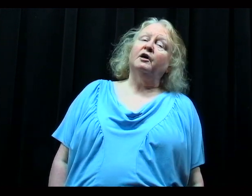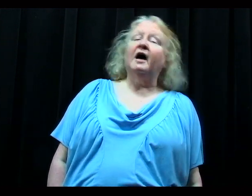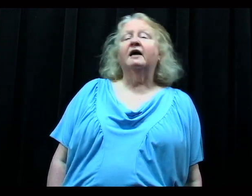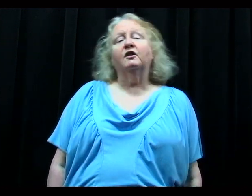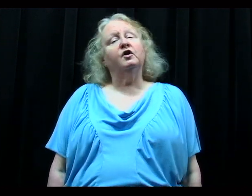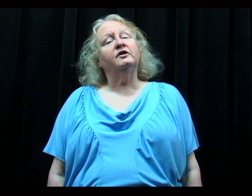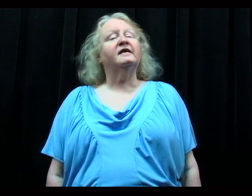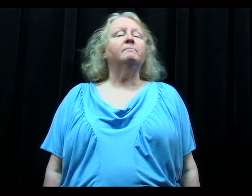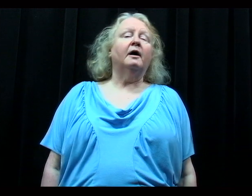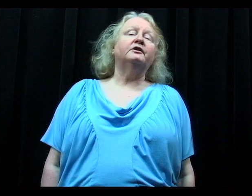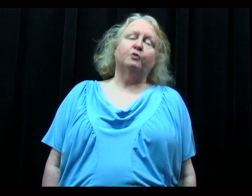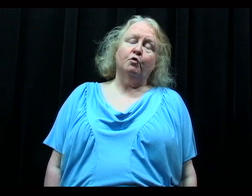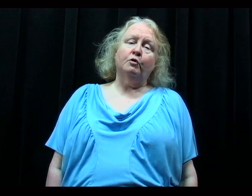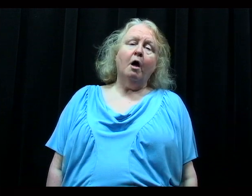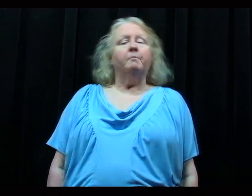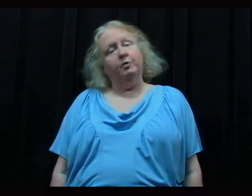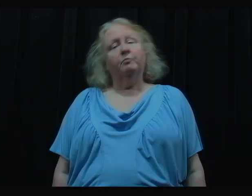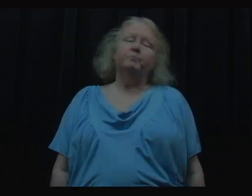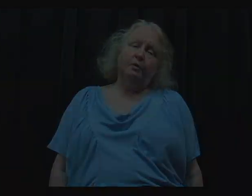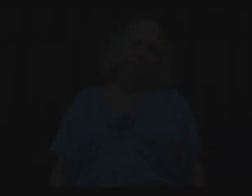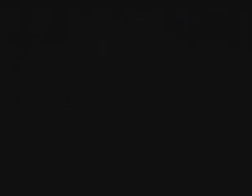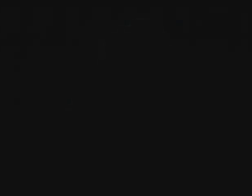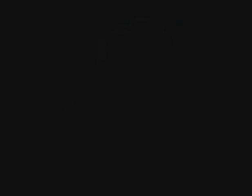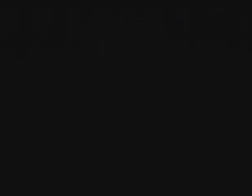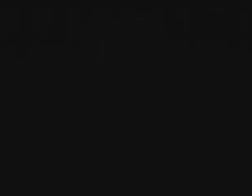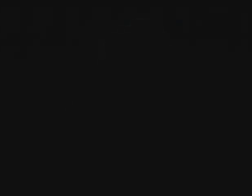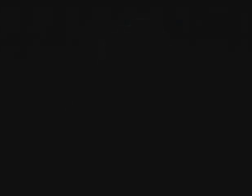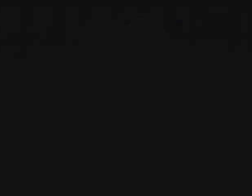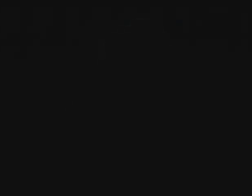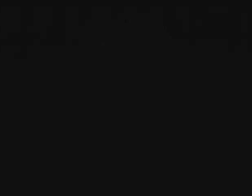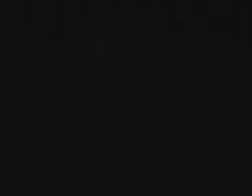I learned in my school. Boom, boom. boom. Boom, boom. you.